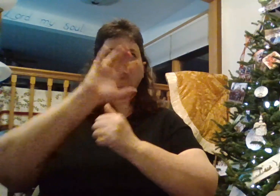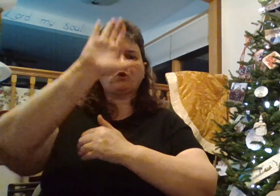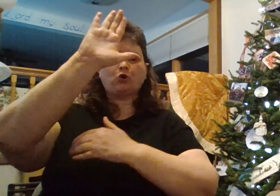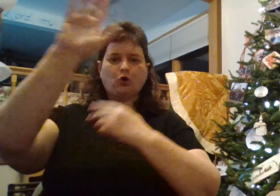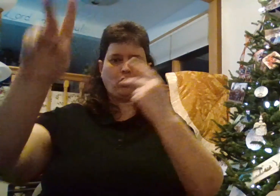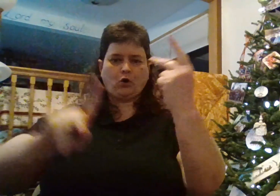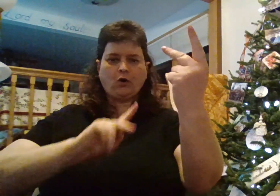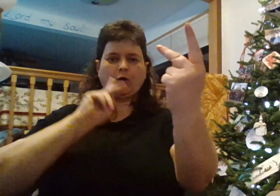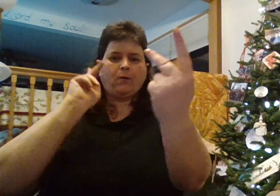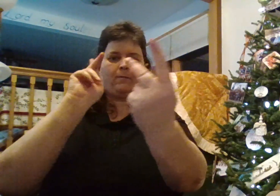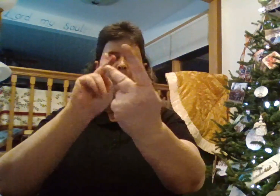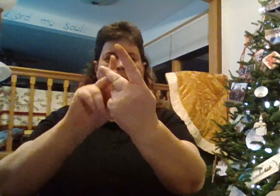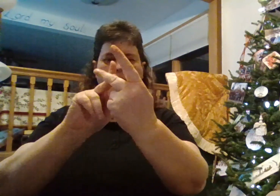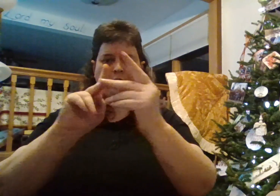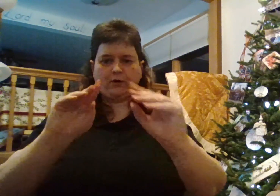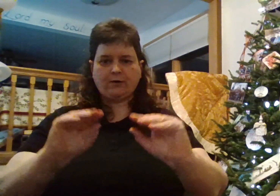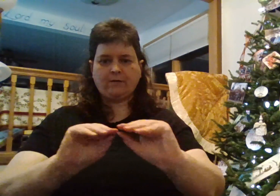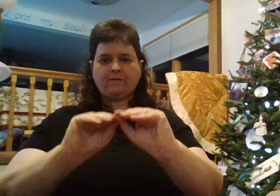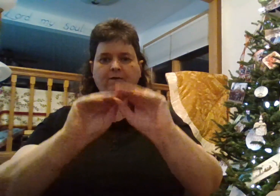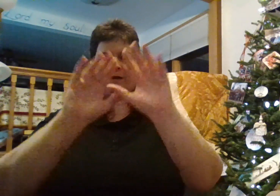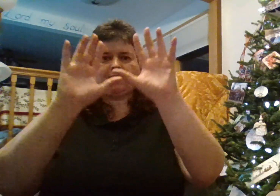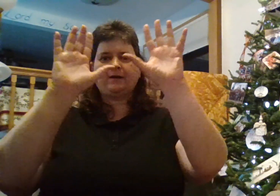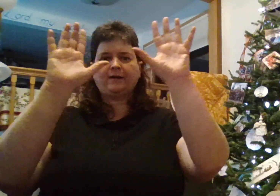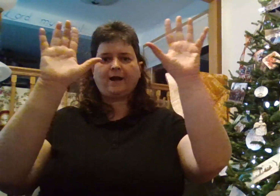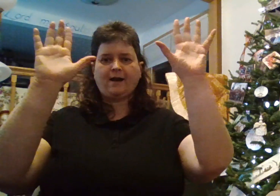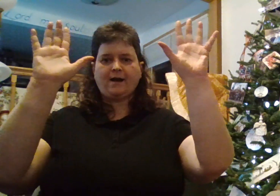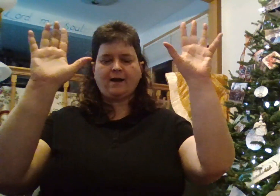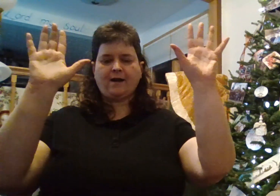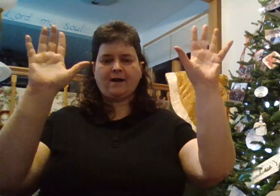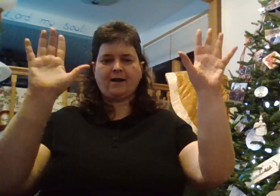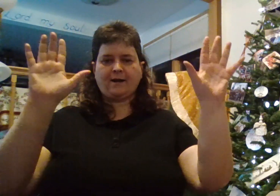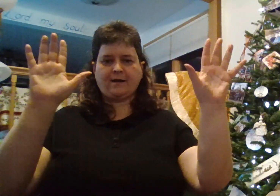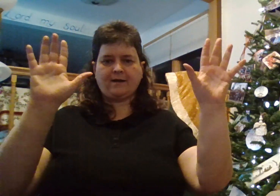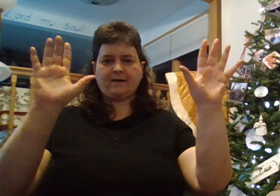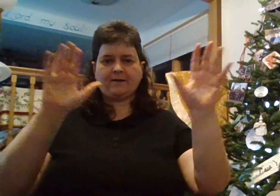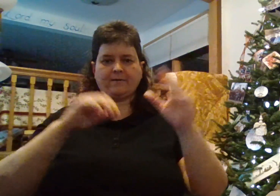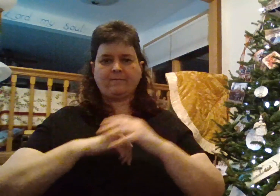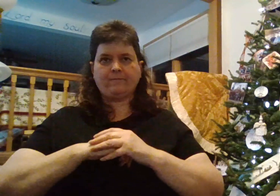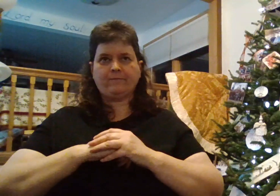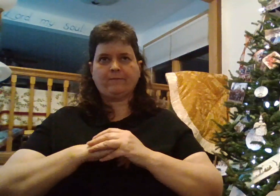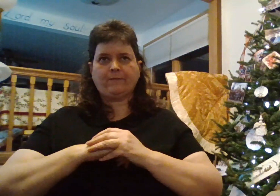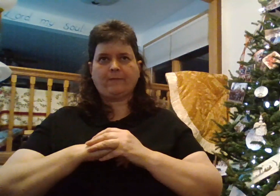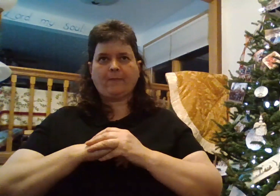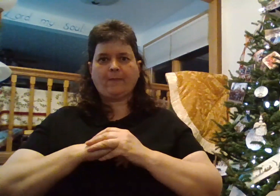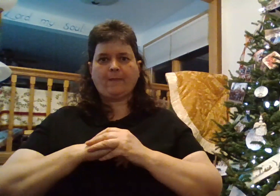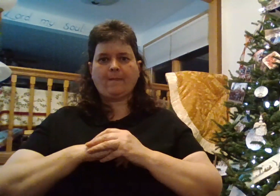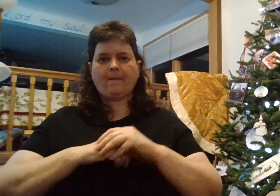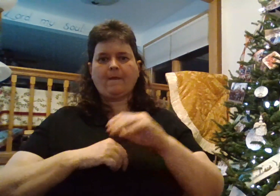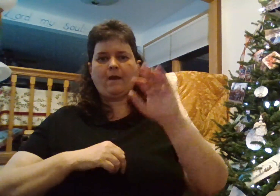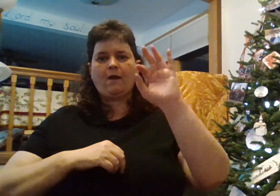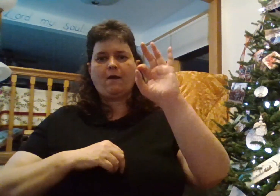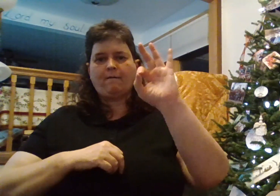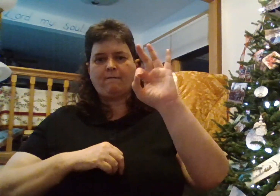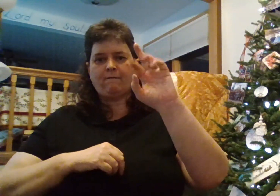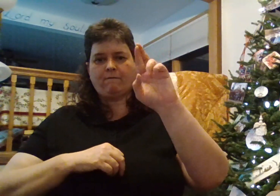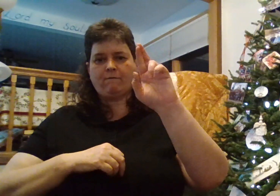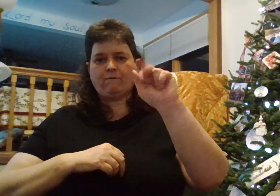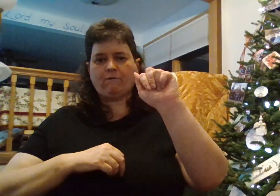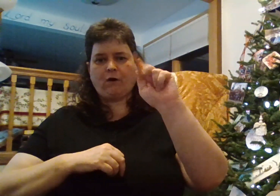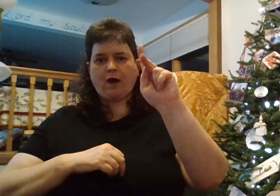Guide us to thy perfect light. What